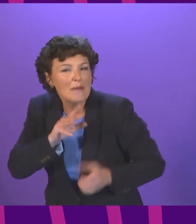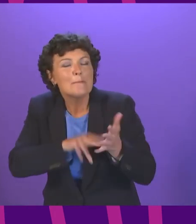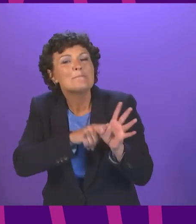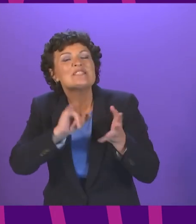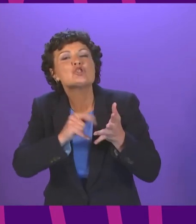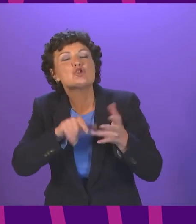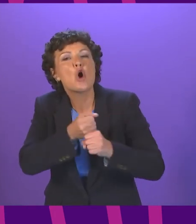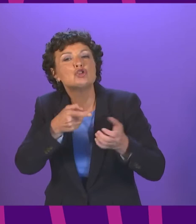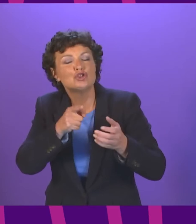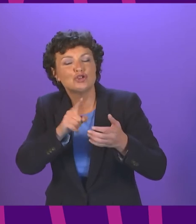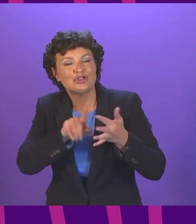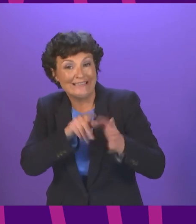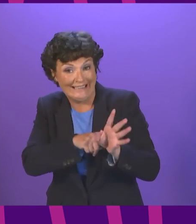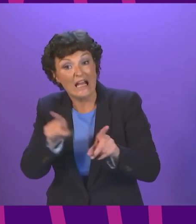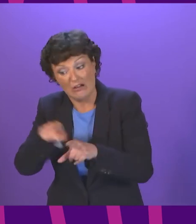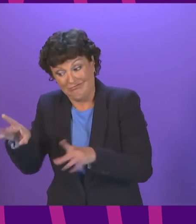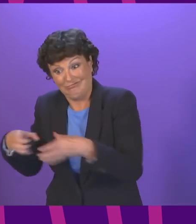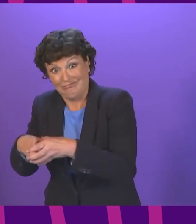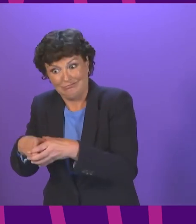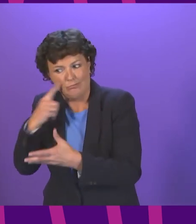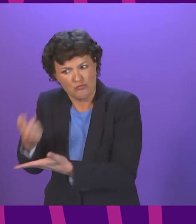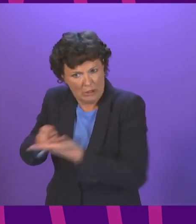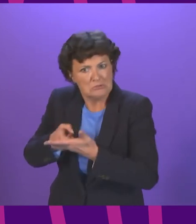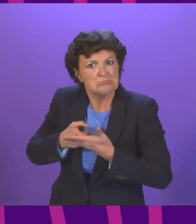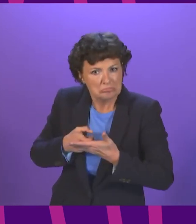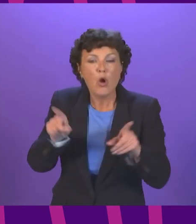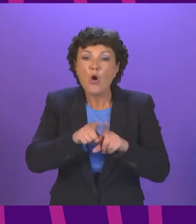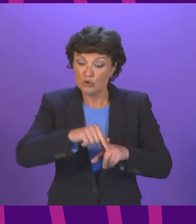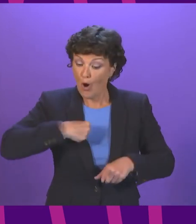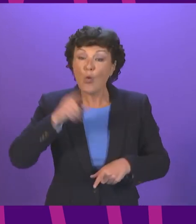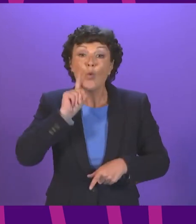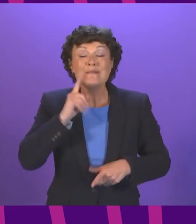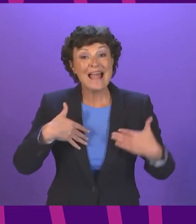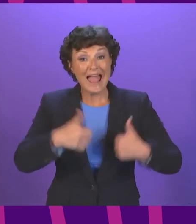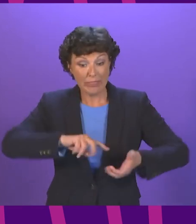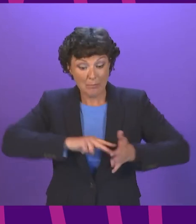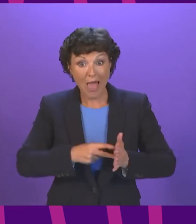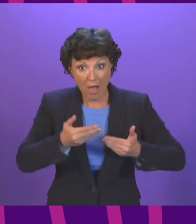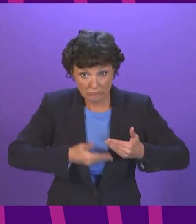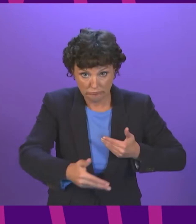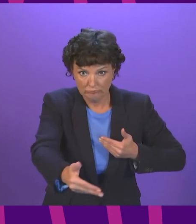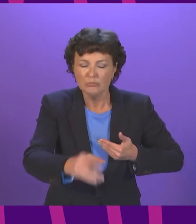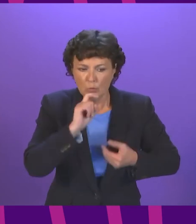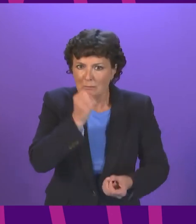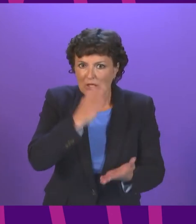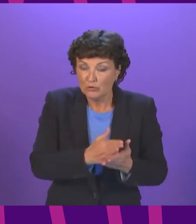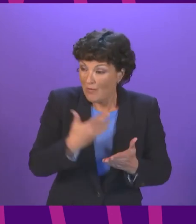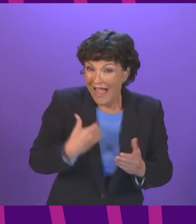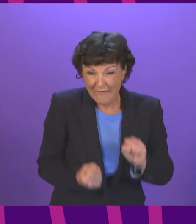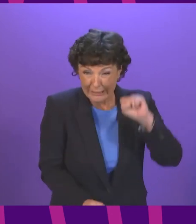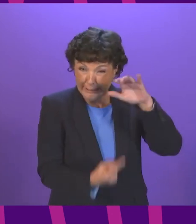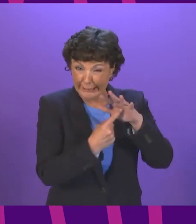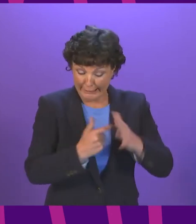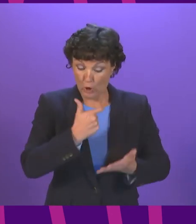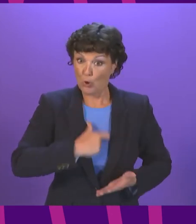We will also take forward our groundbreaking women's health plan and move to incorporate key human rights conventions